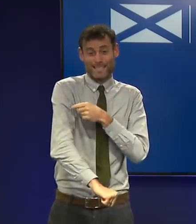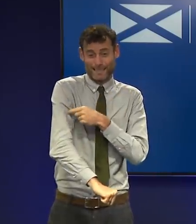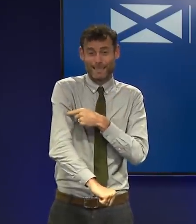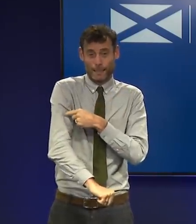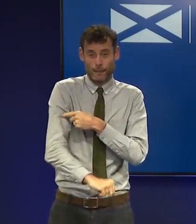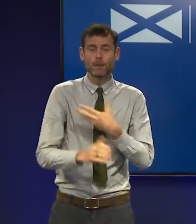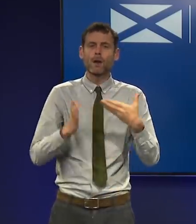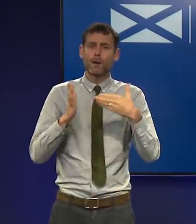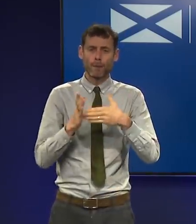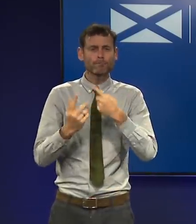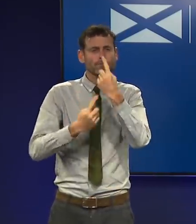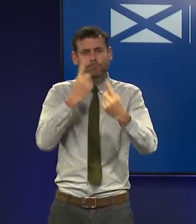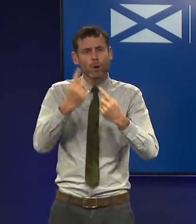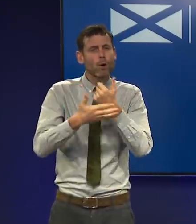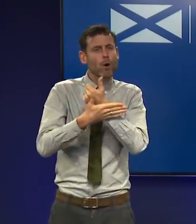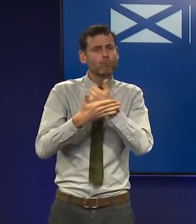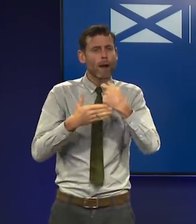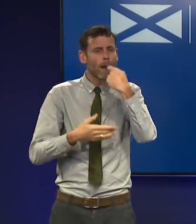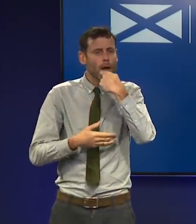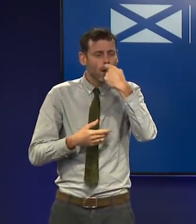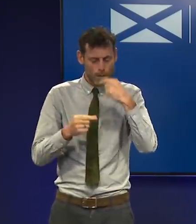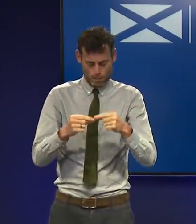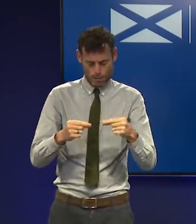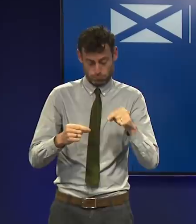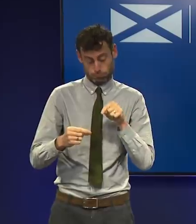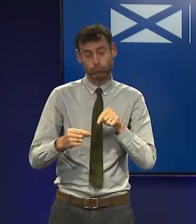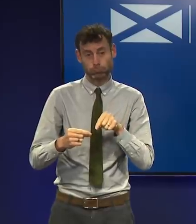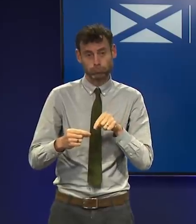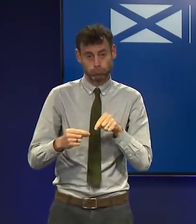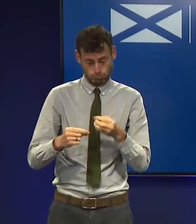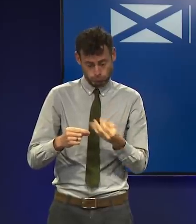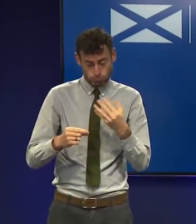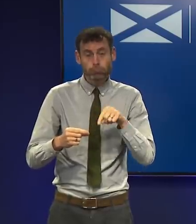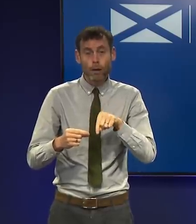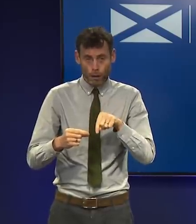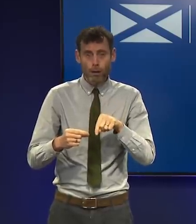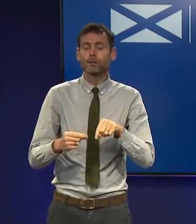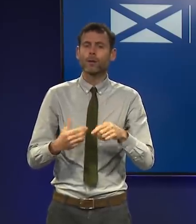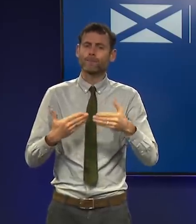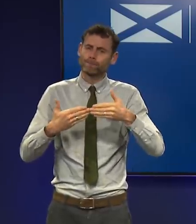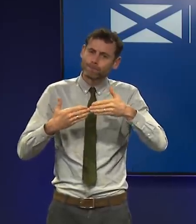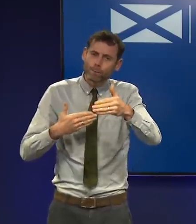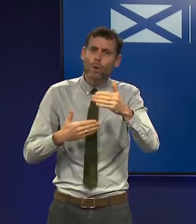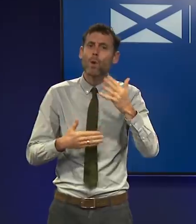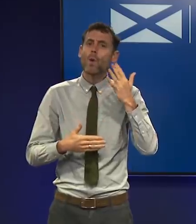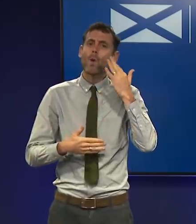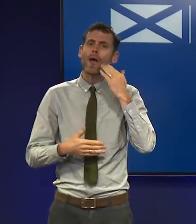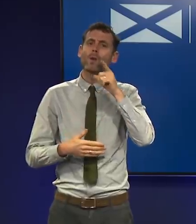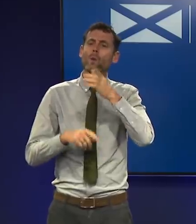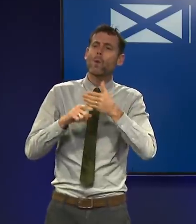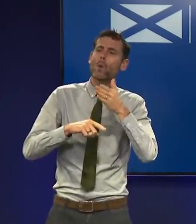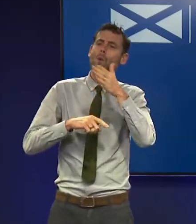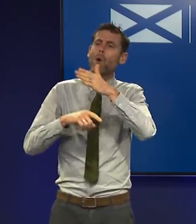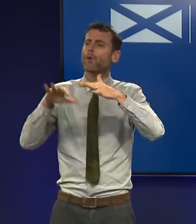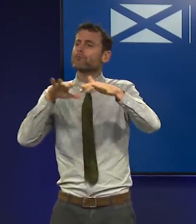of course, testing yourselves regularly with lateral flow devices and for from now on, testing yourself before mixing